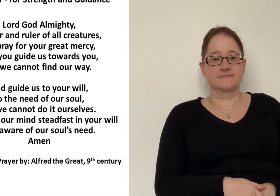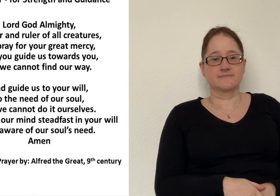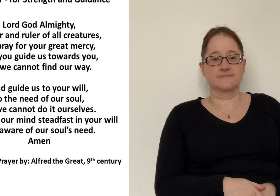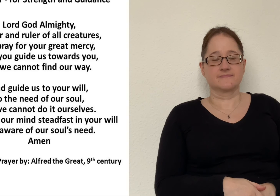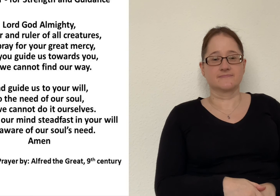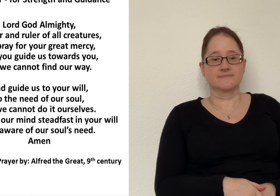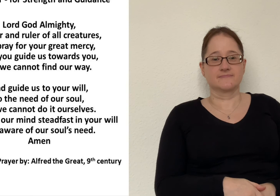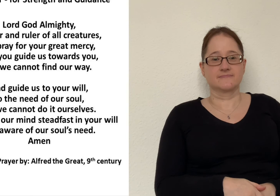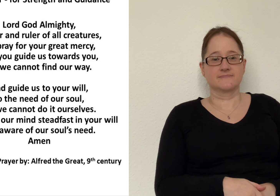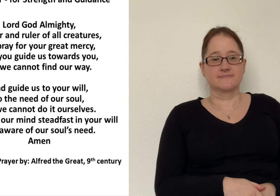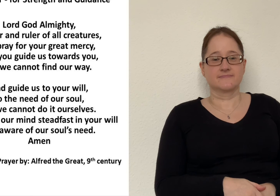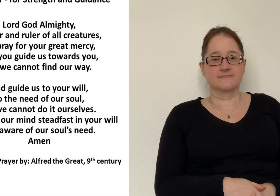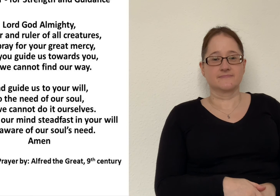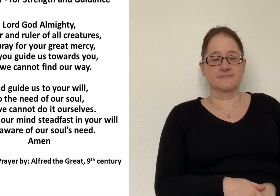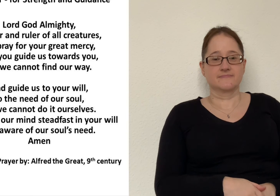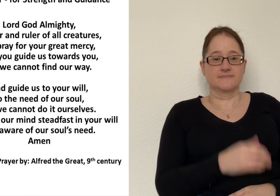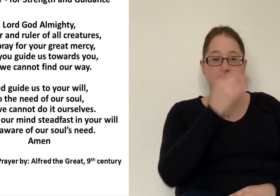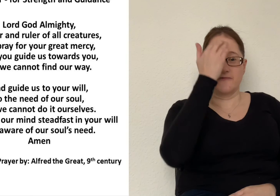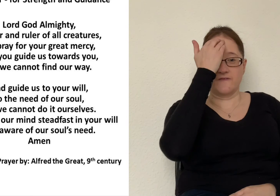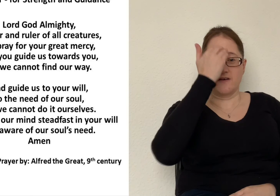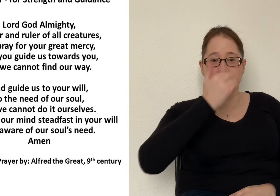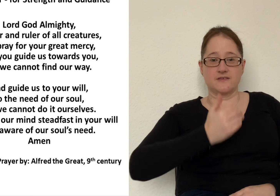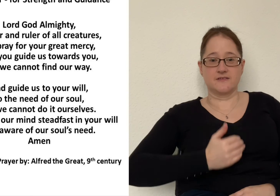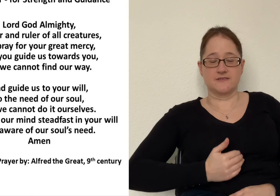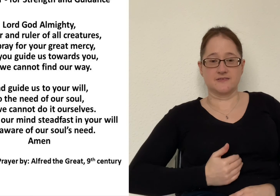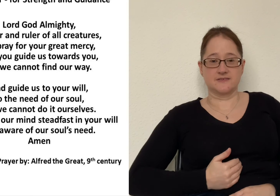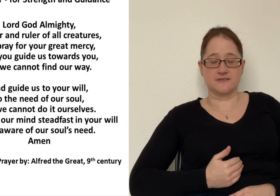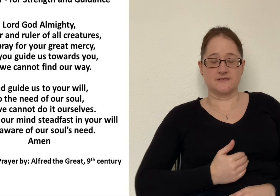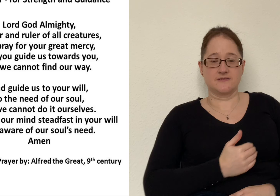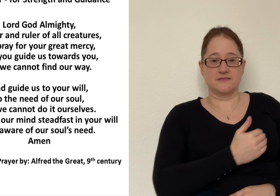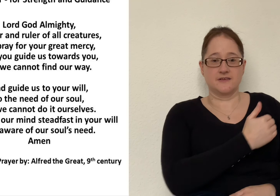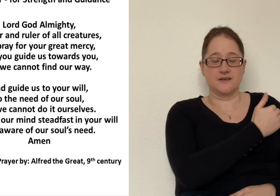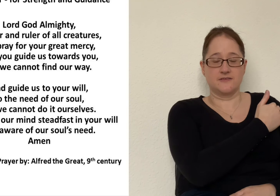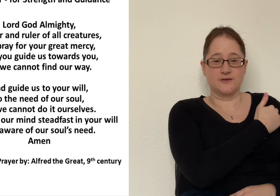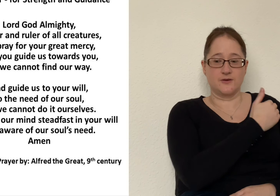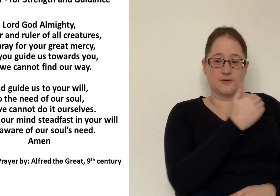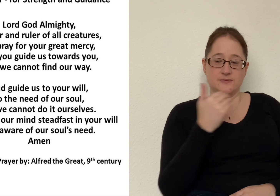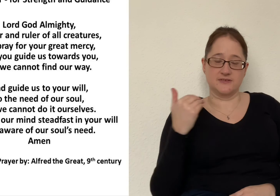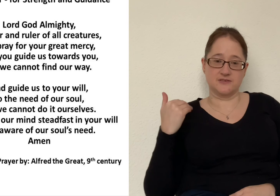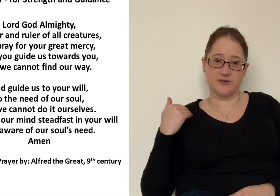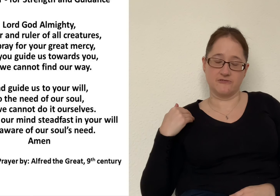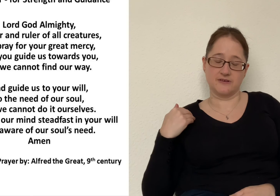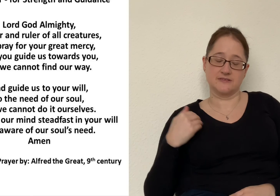in the name of the Father the Son and the Holy Spirit